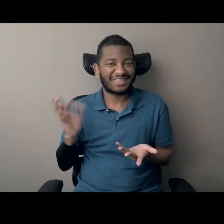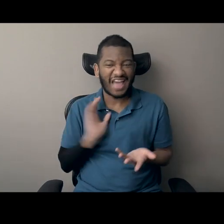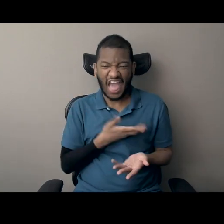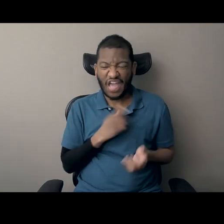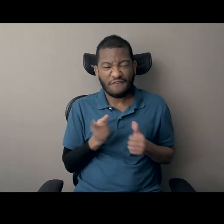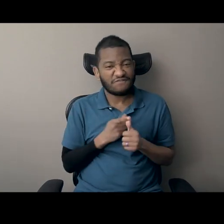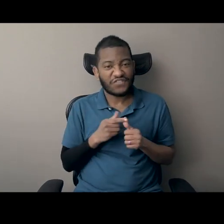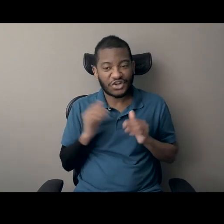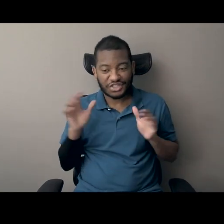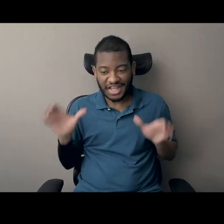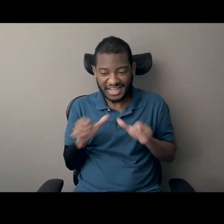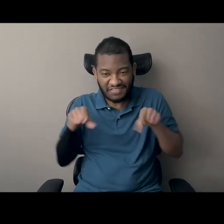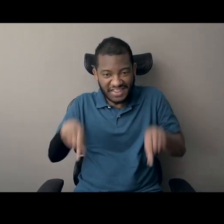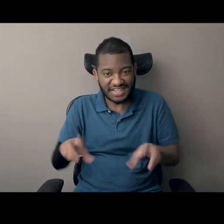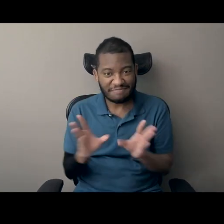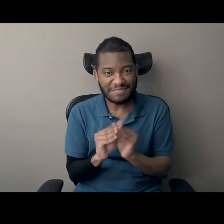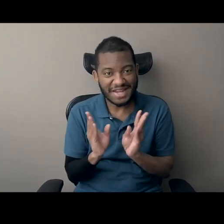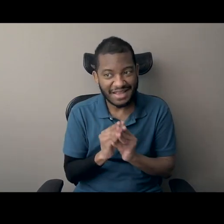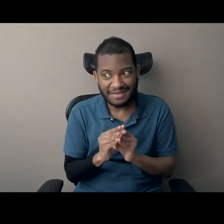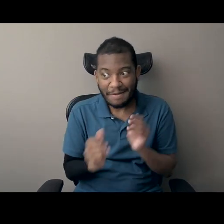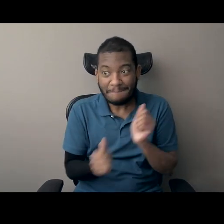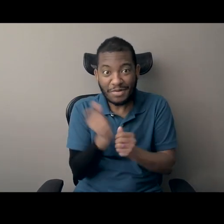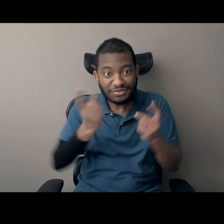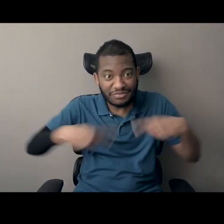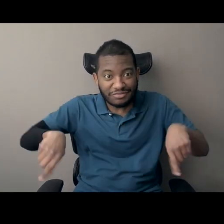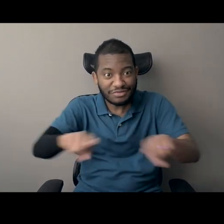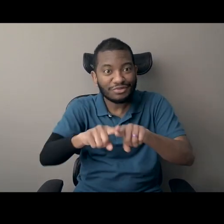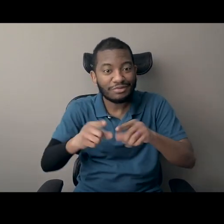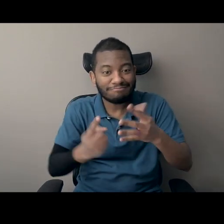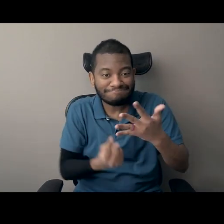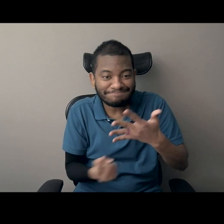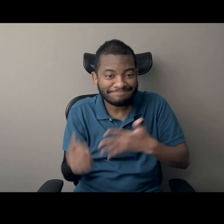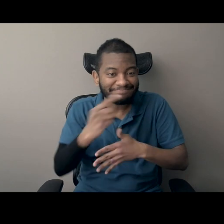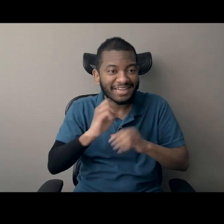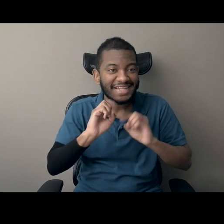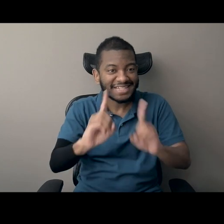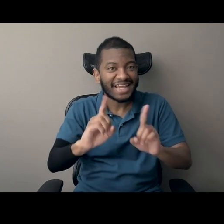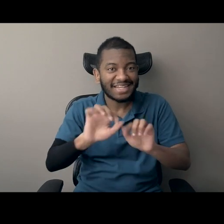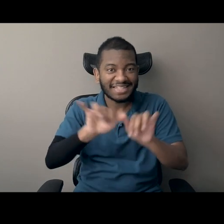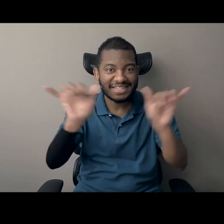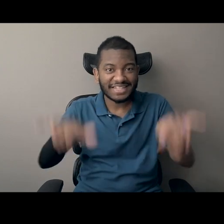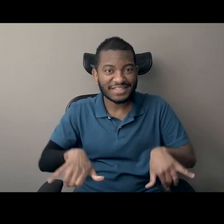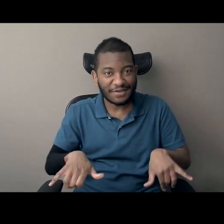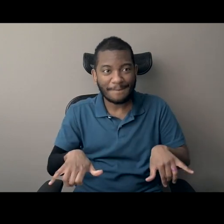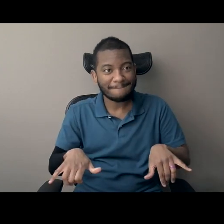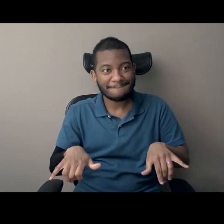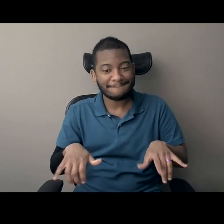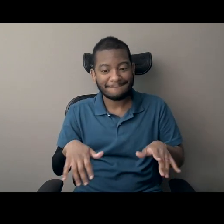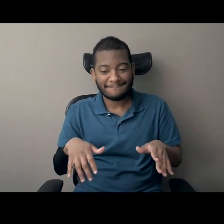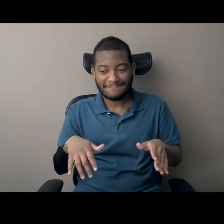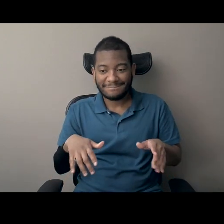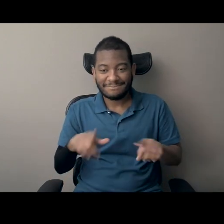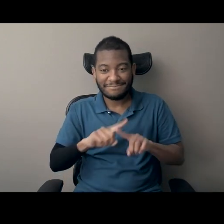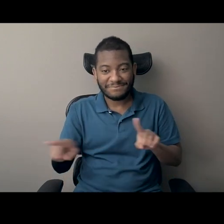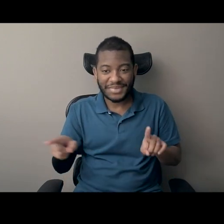saw, most adults, we came through this education system that, uh, you know, gave the reconstruction era really short shrift. And so I've